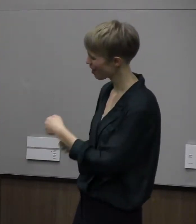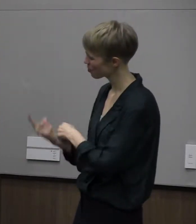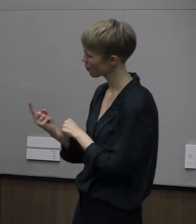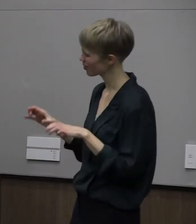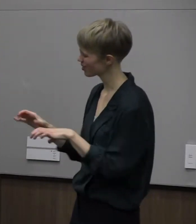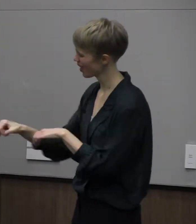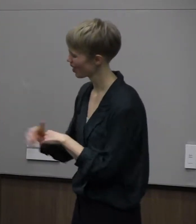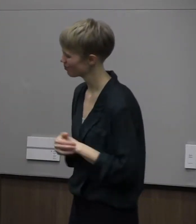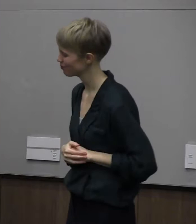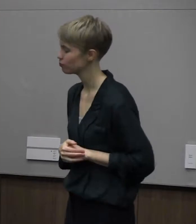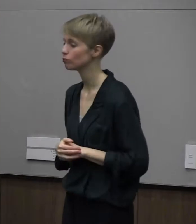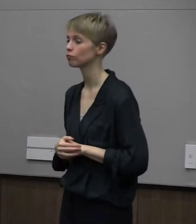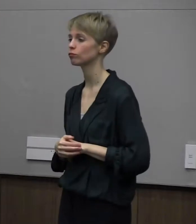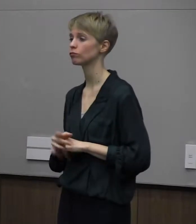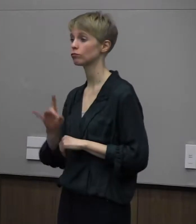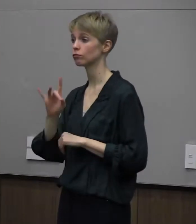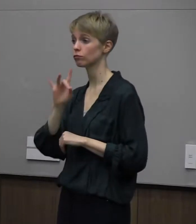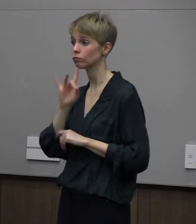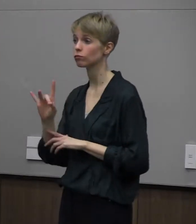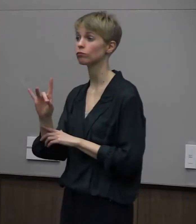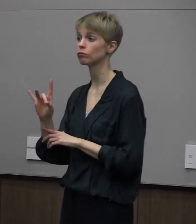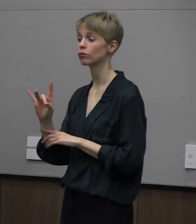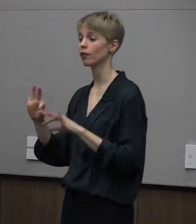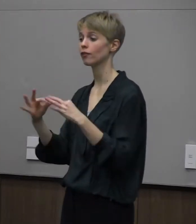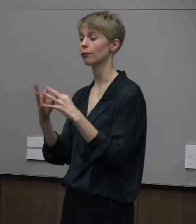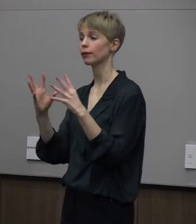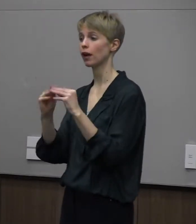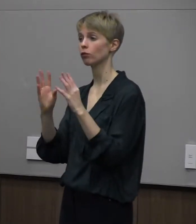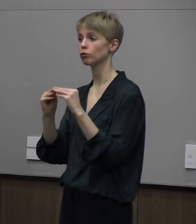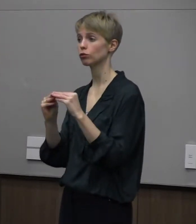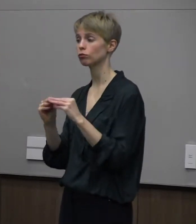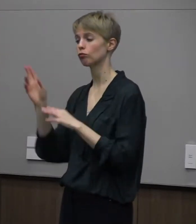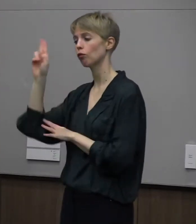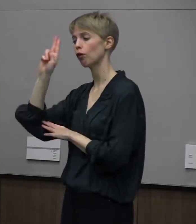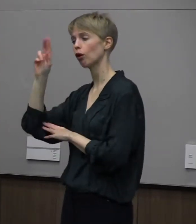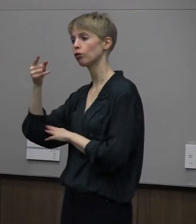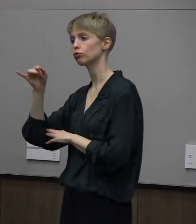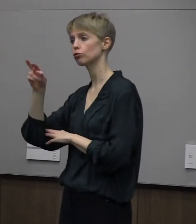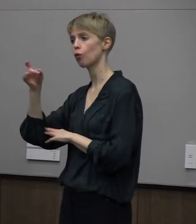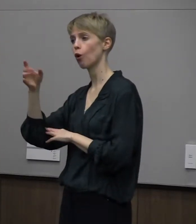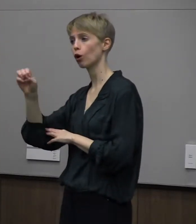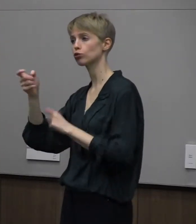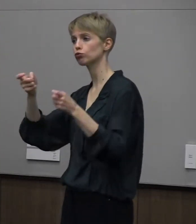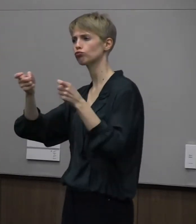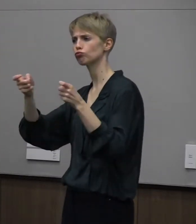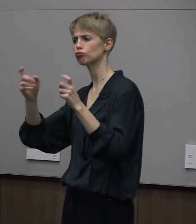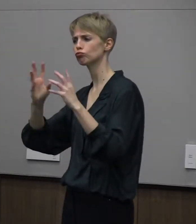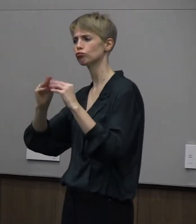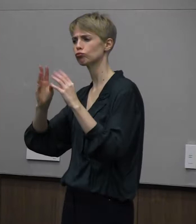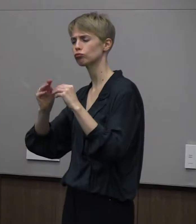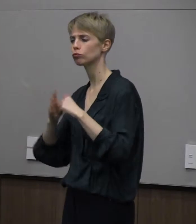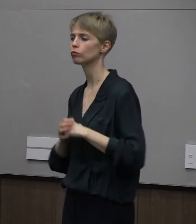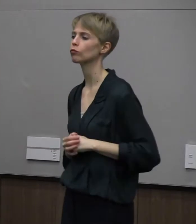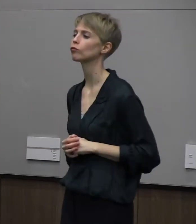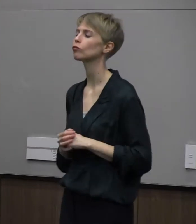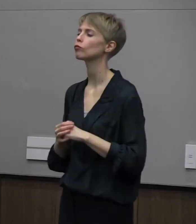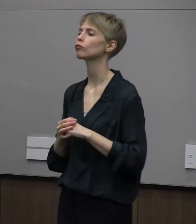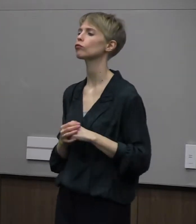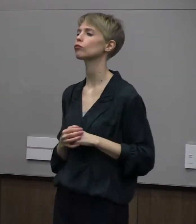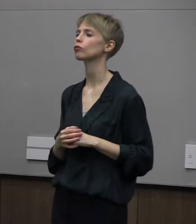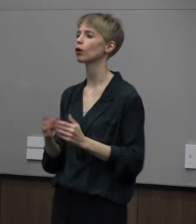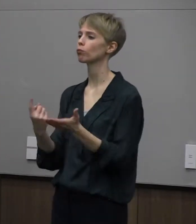council presided over by his Uncle George on the surest means to shave points off income tax returns.